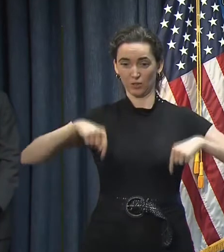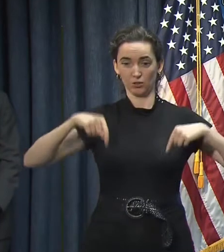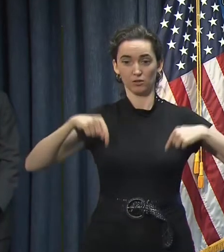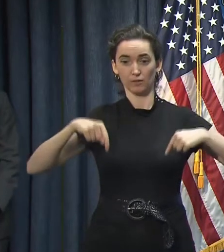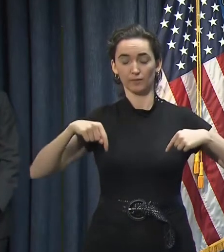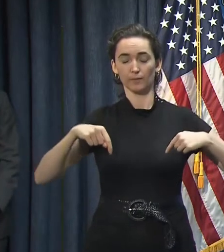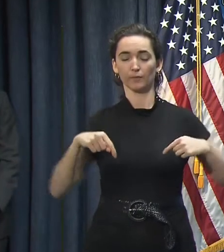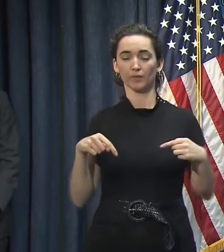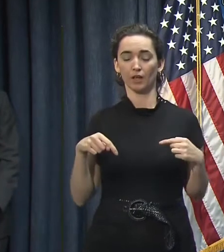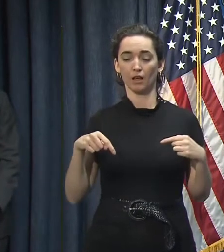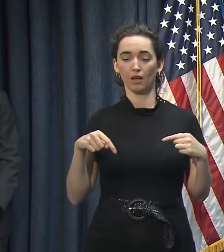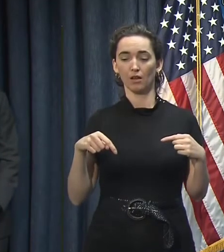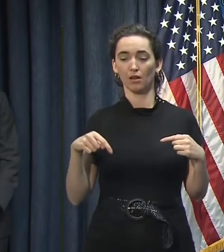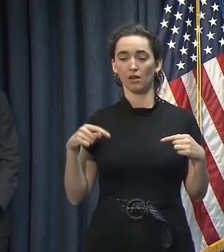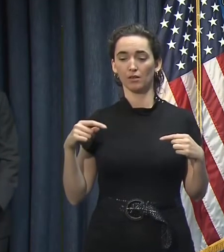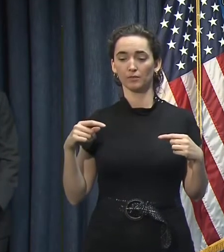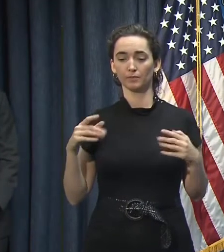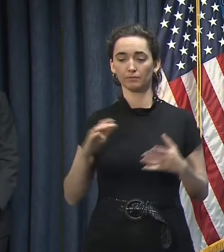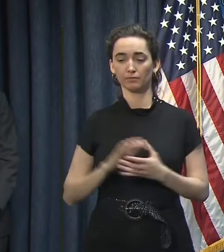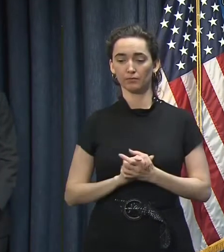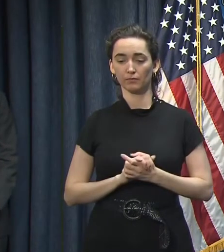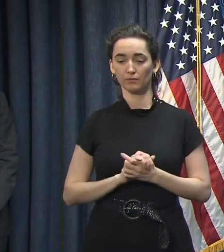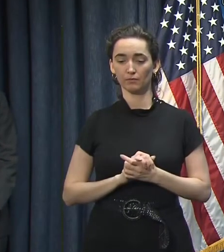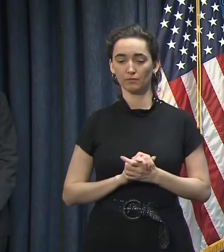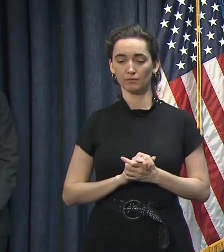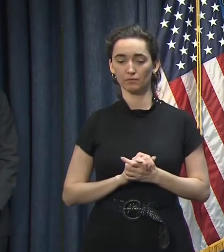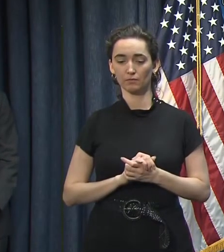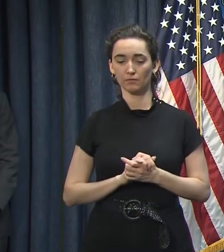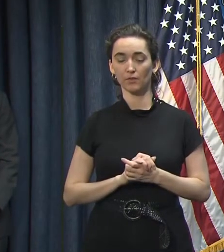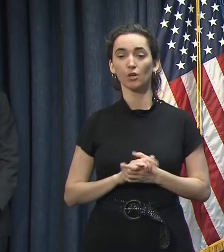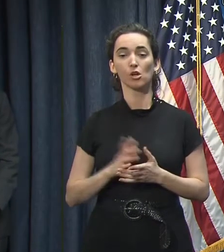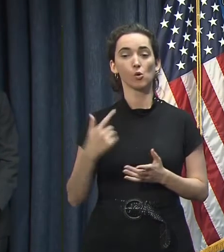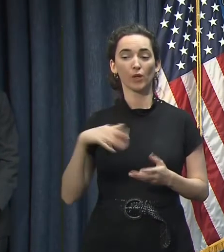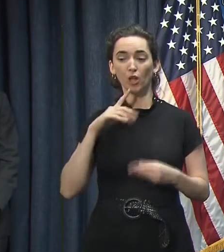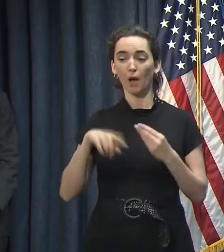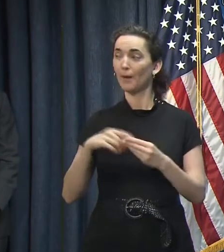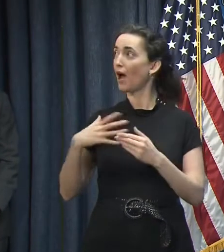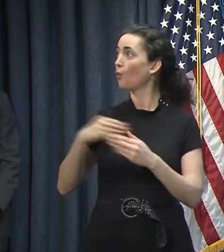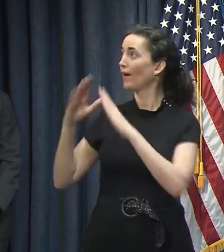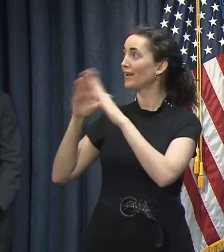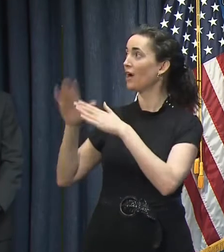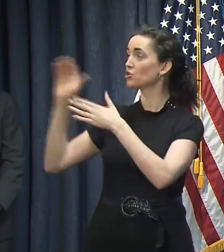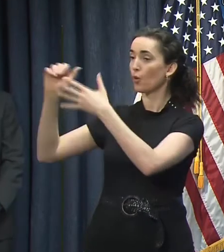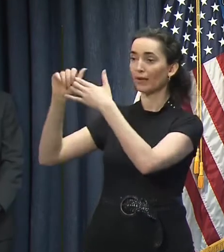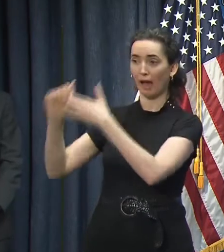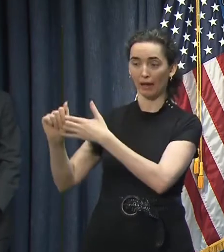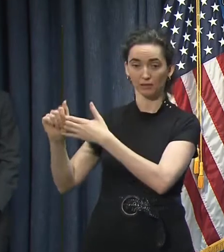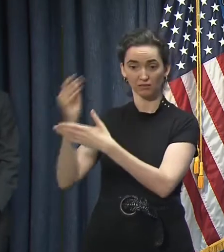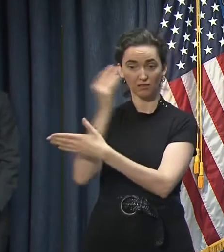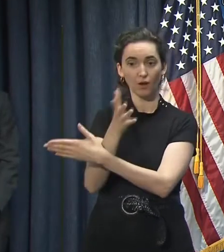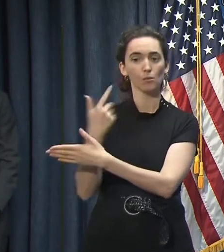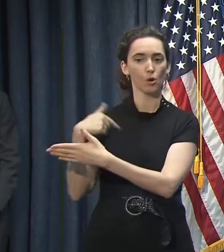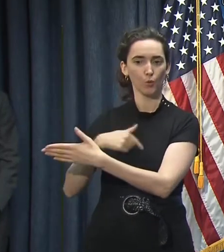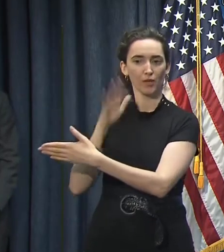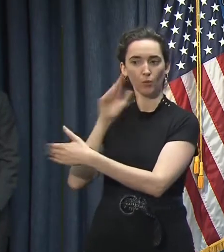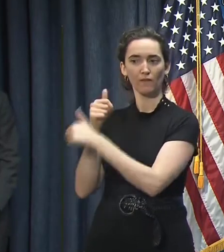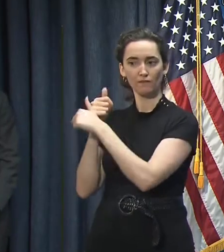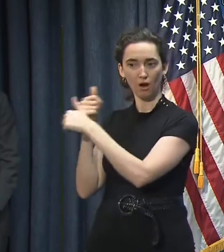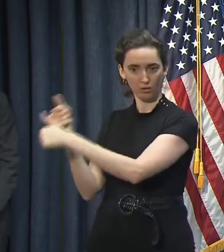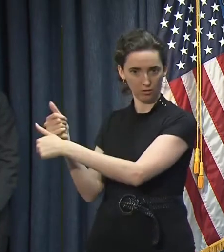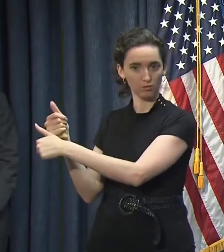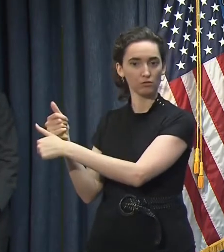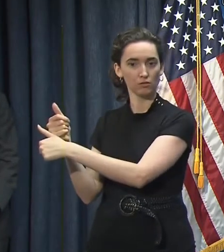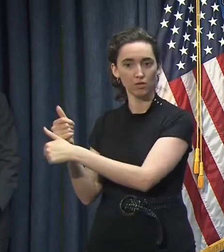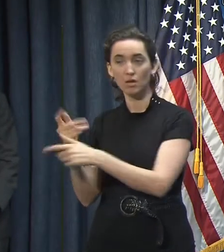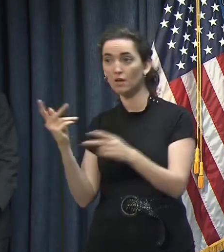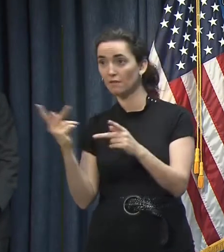White House guidelines that we would be following in order to figure out